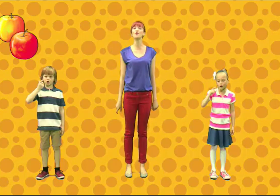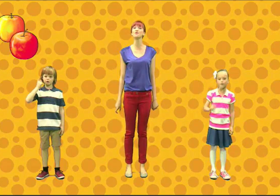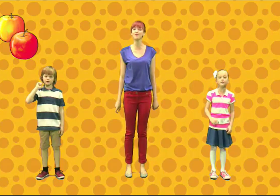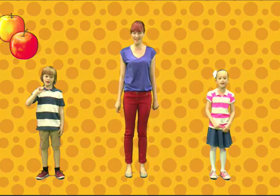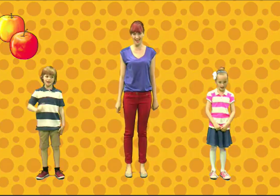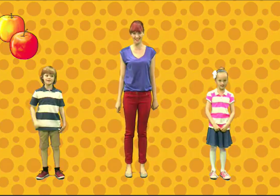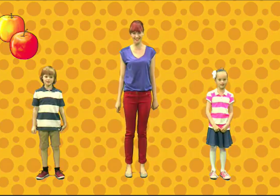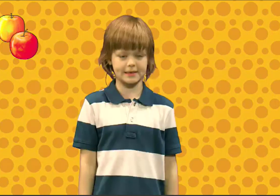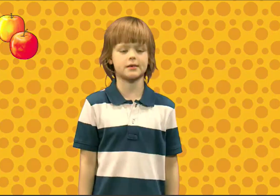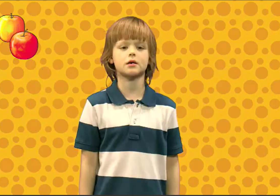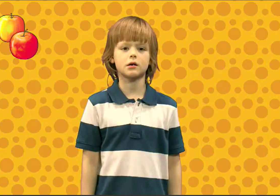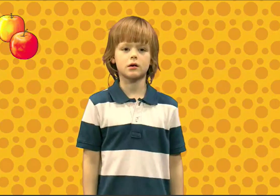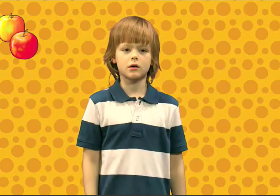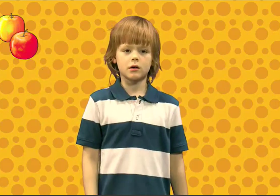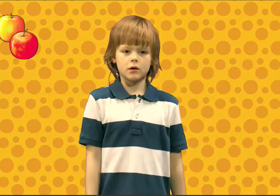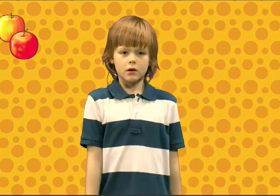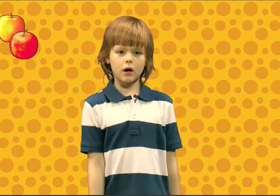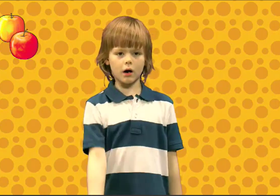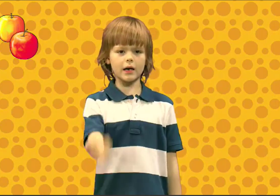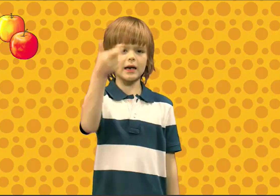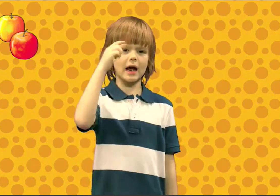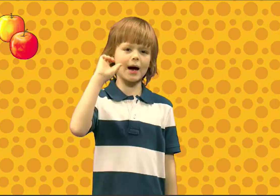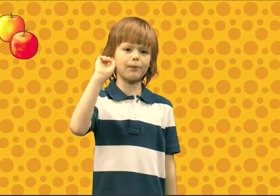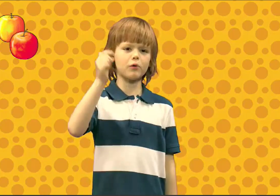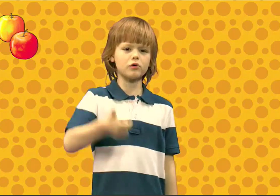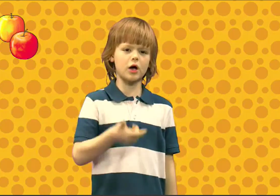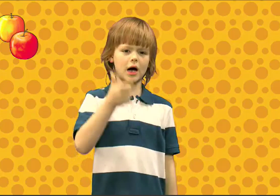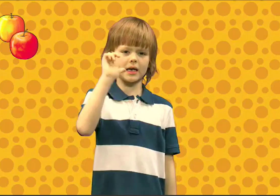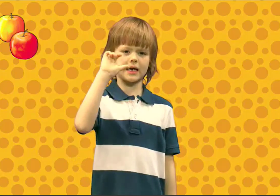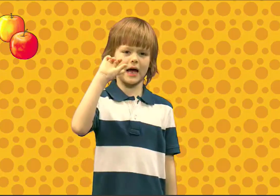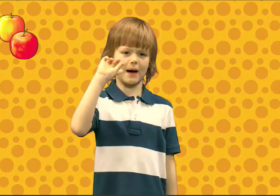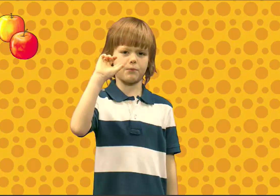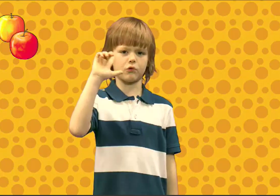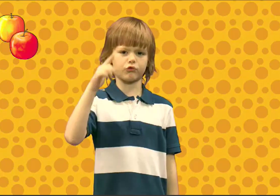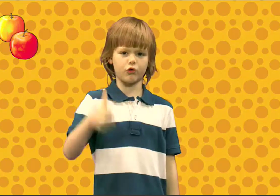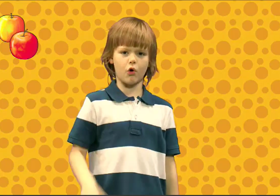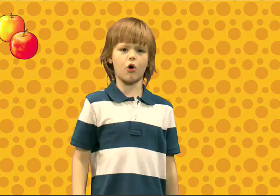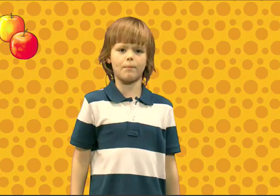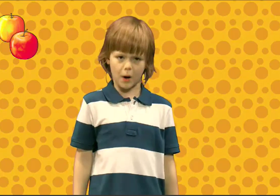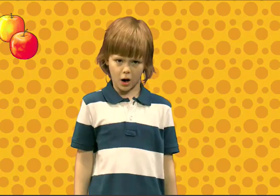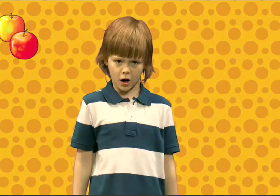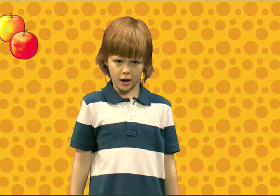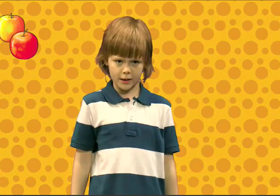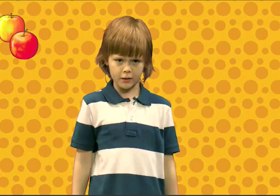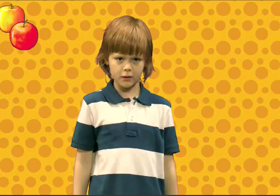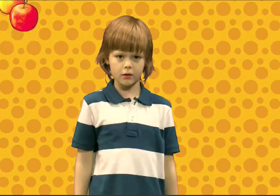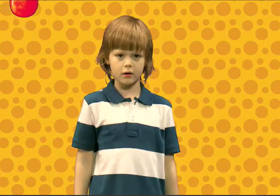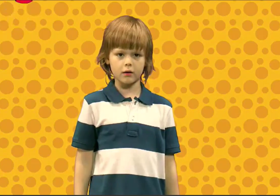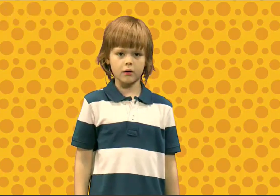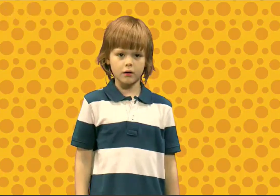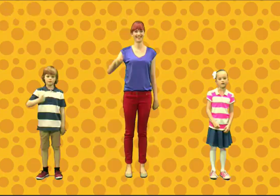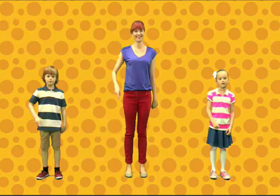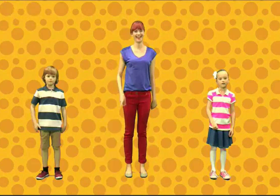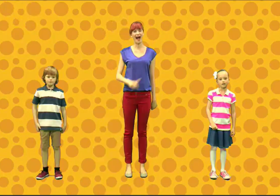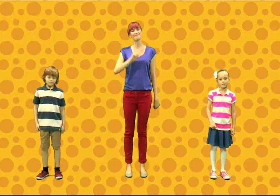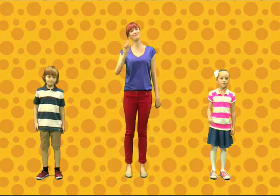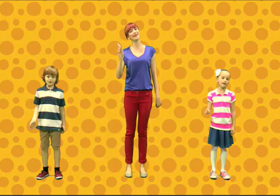oh yes I need apples, I need apples for a pie Be